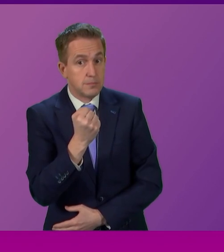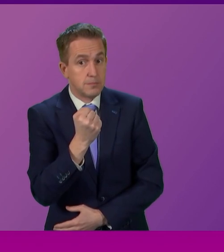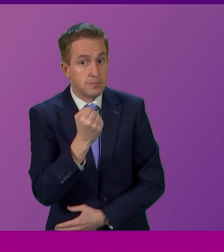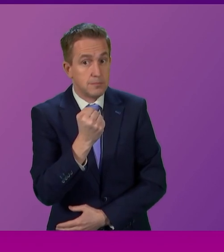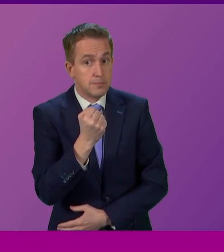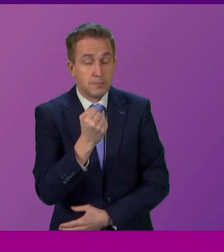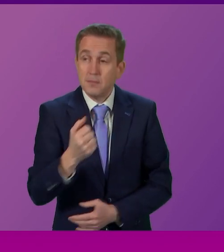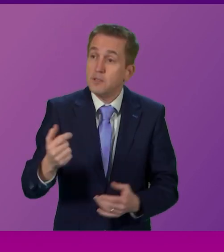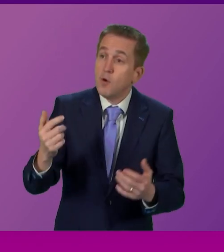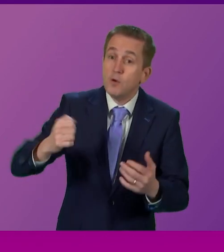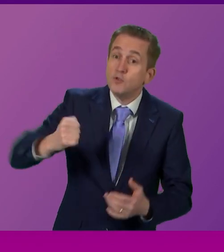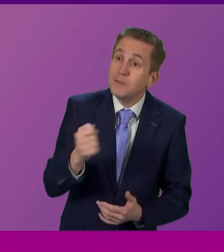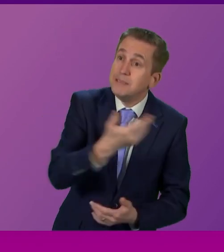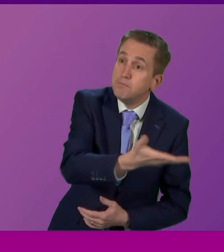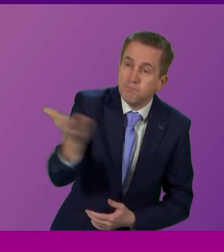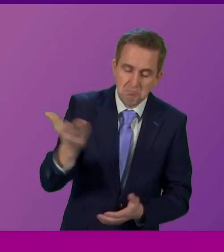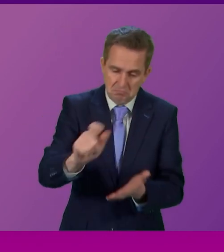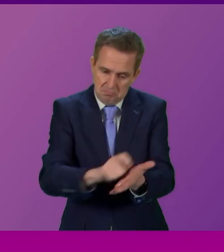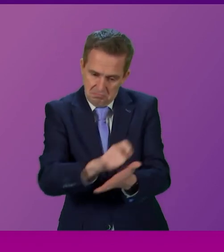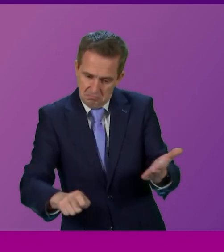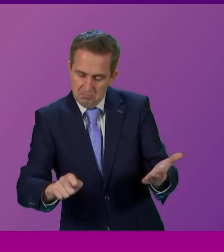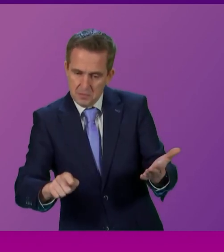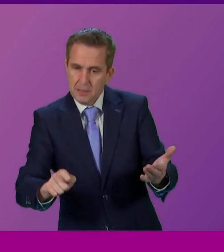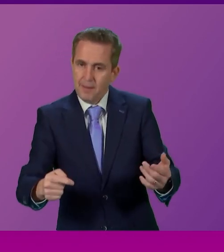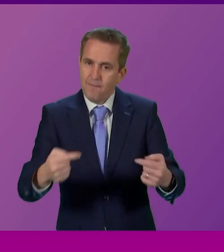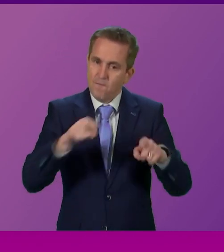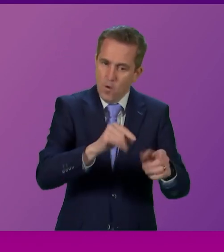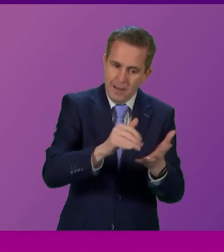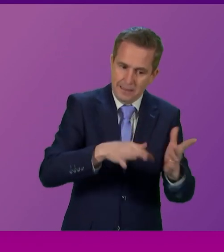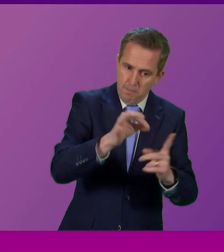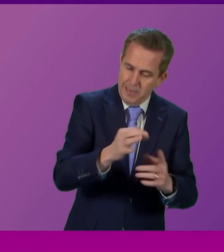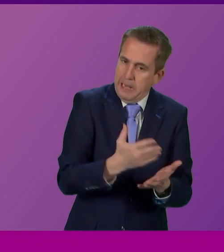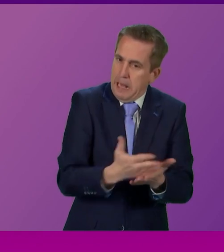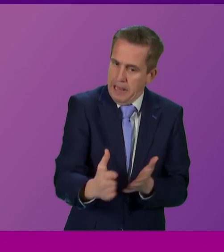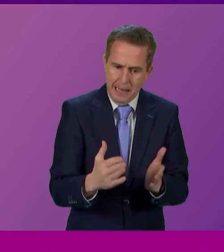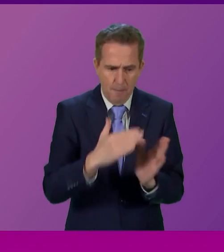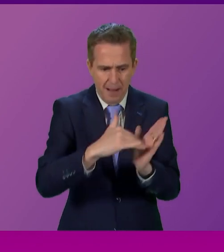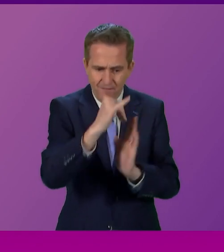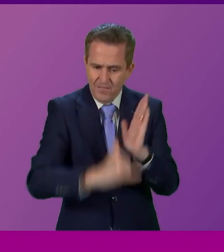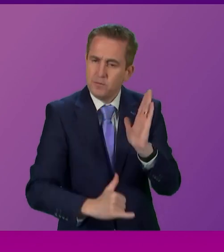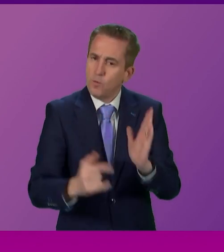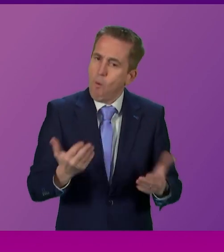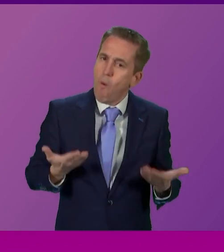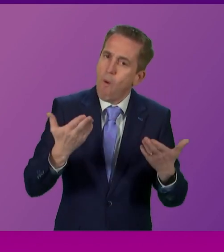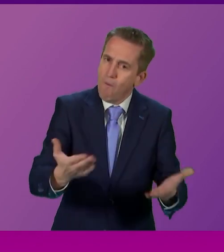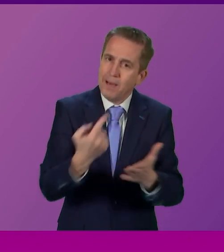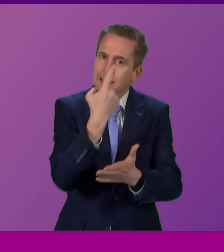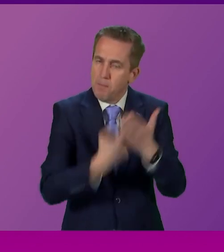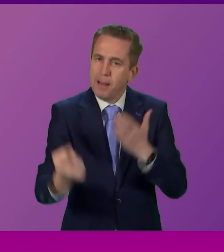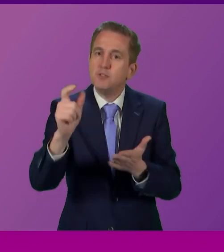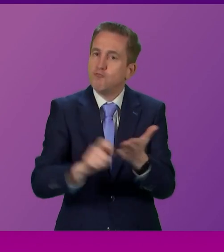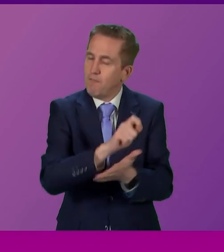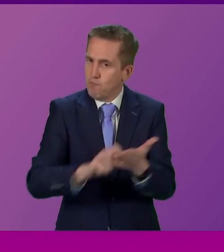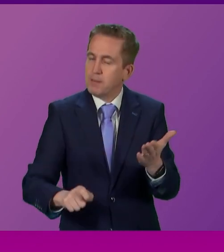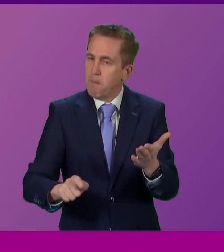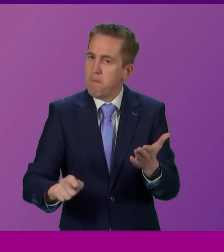placing one's vote next to a candidate or party that pledged in their manifesto an independence referendum, is